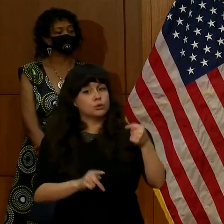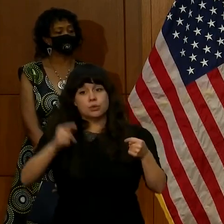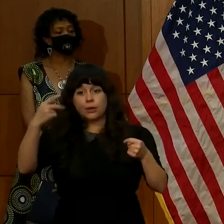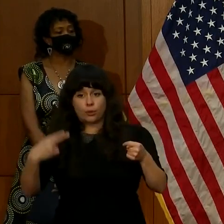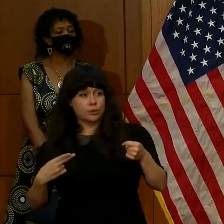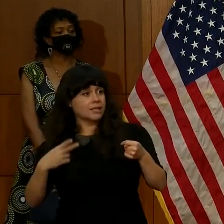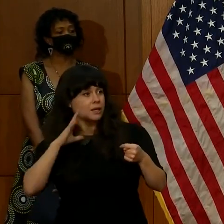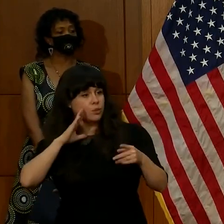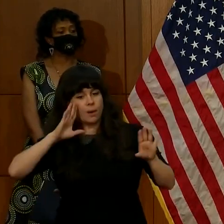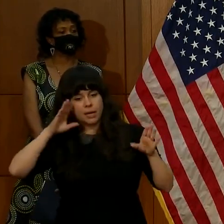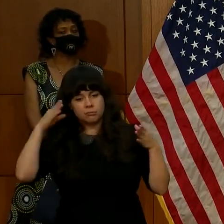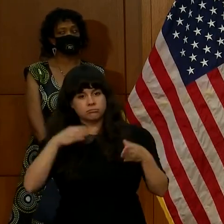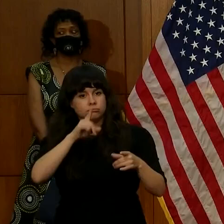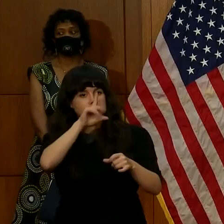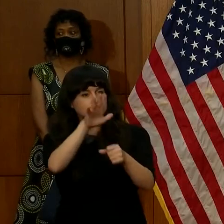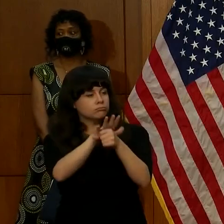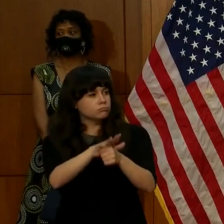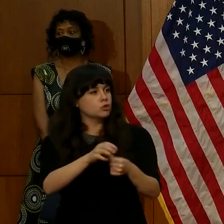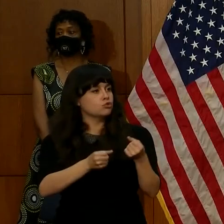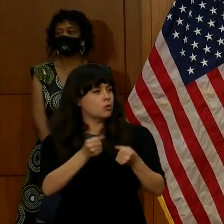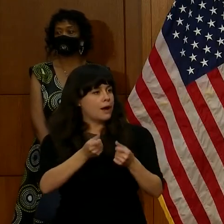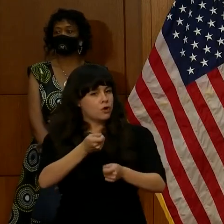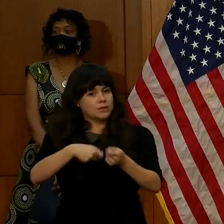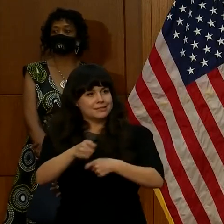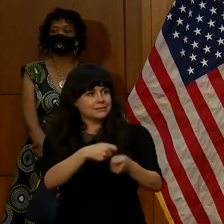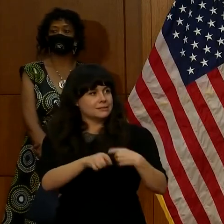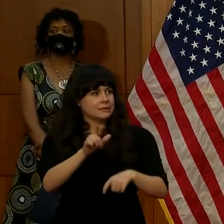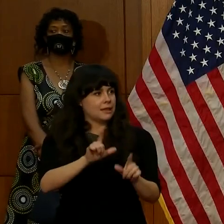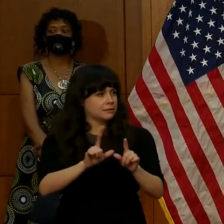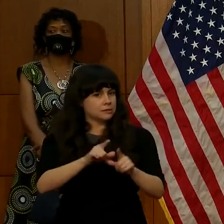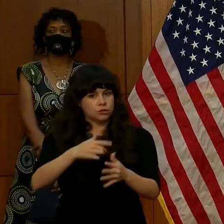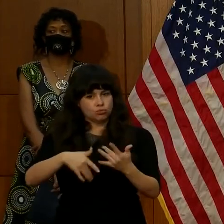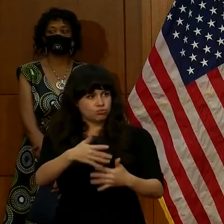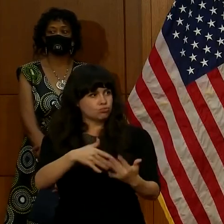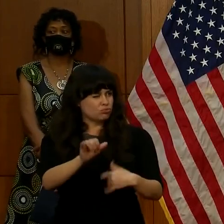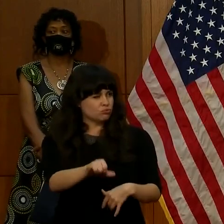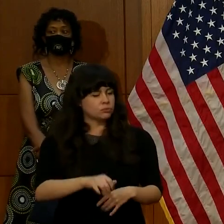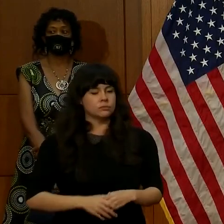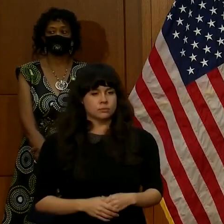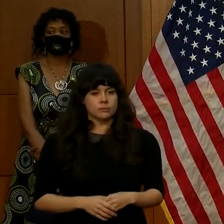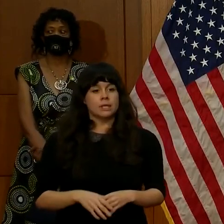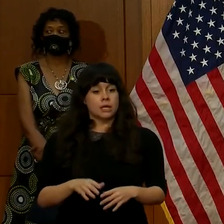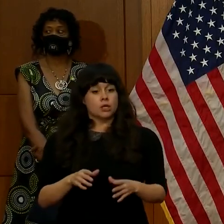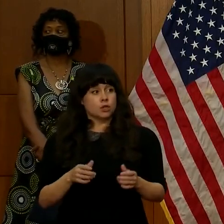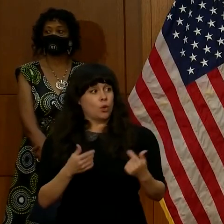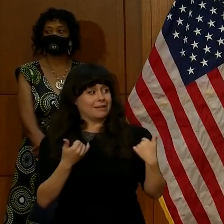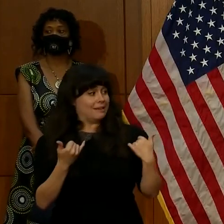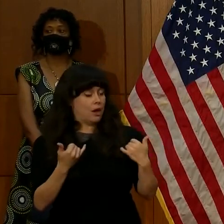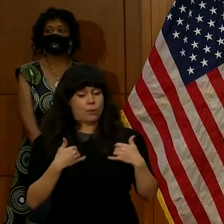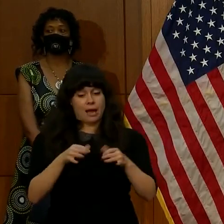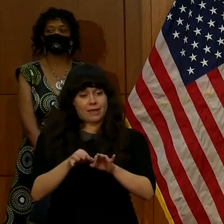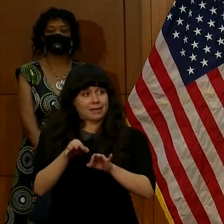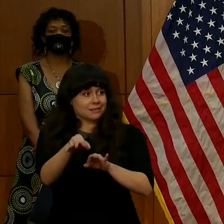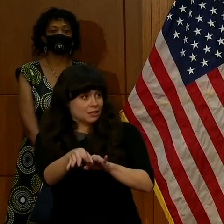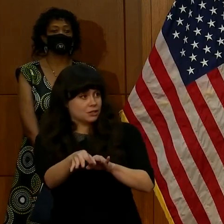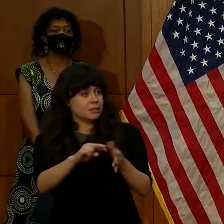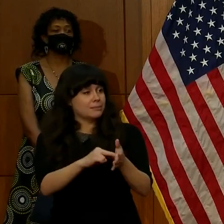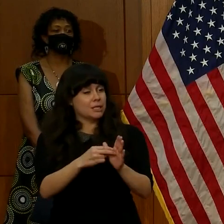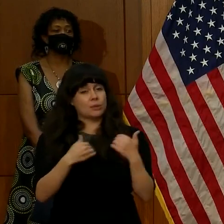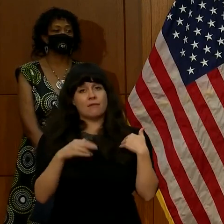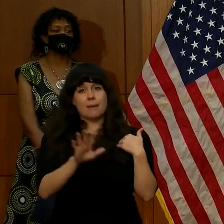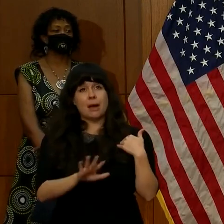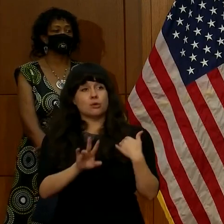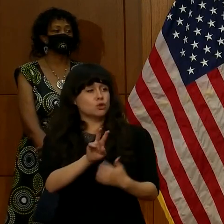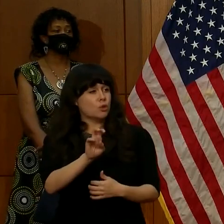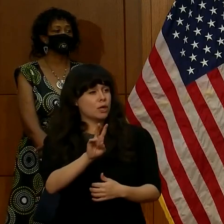to be solely devoted to driver transactions. We've got, with the extension, we've got about 275